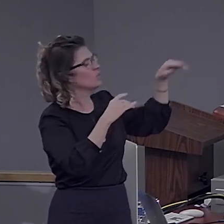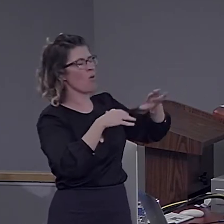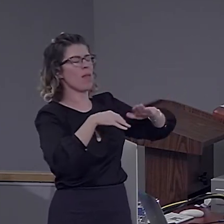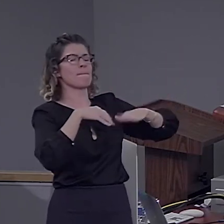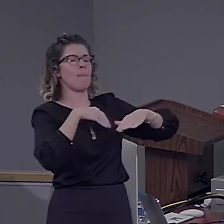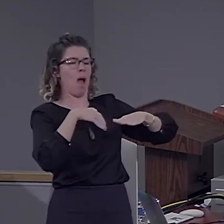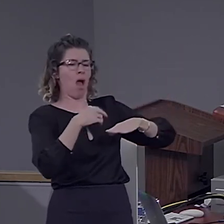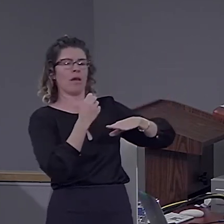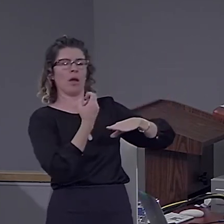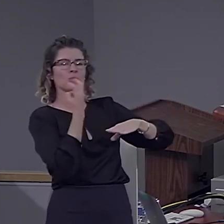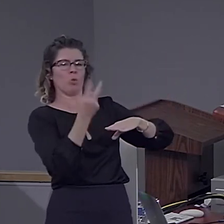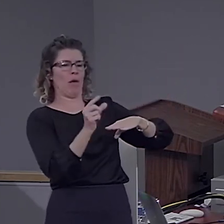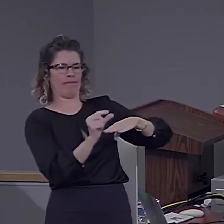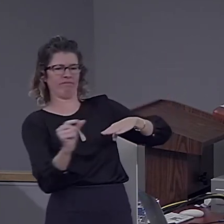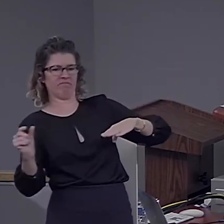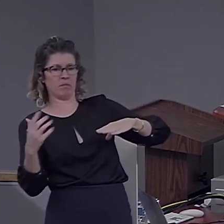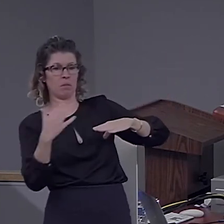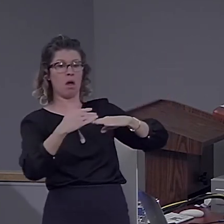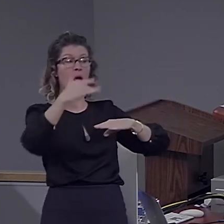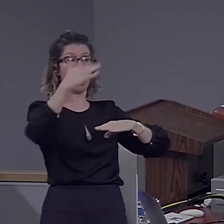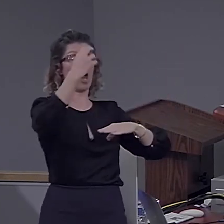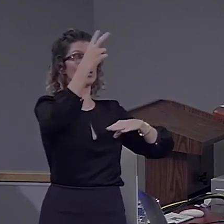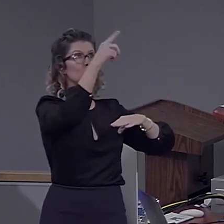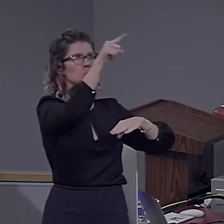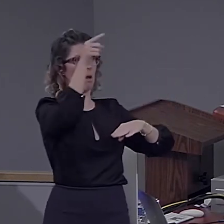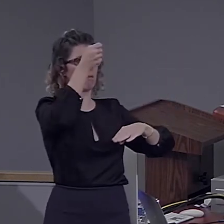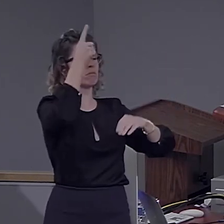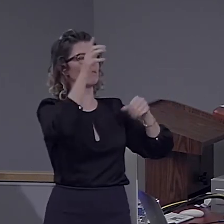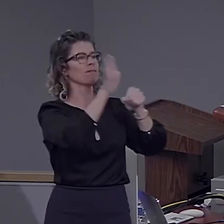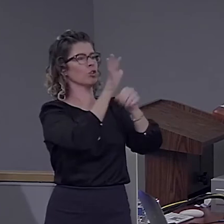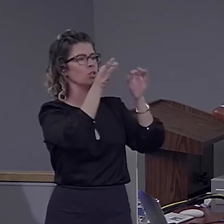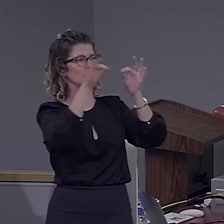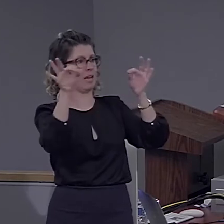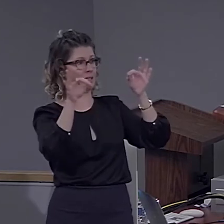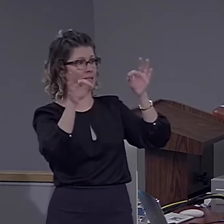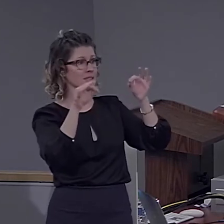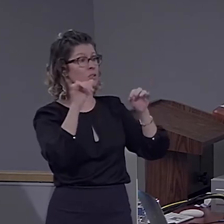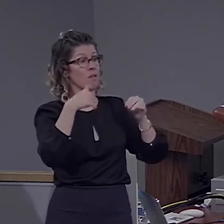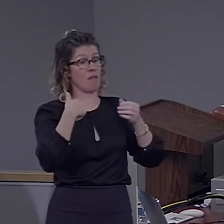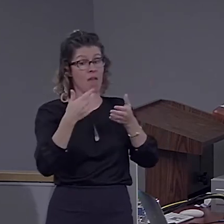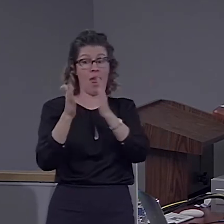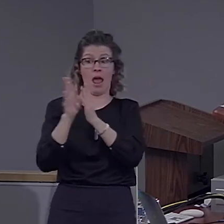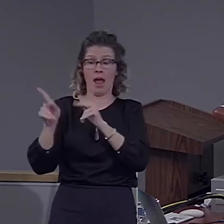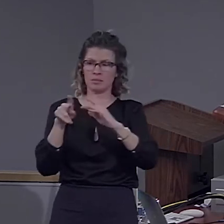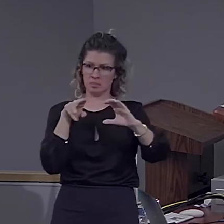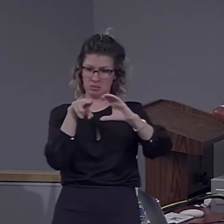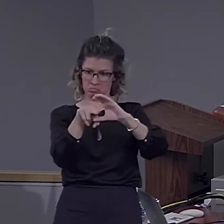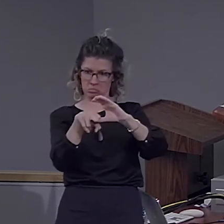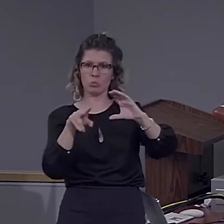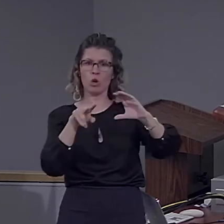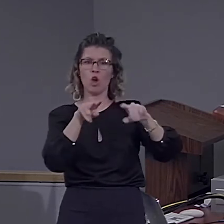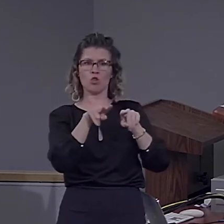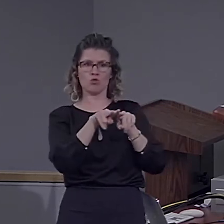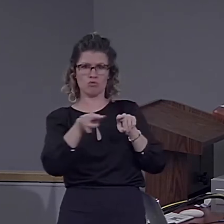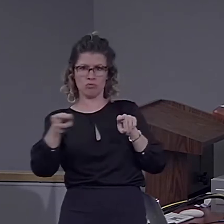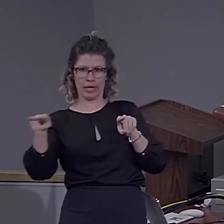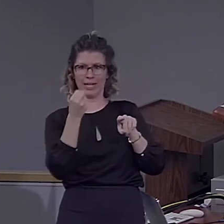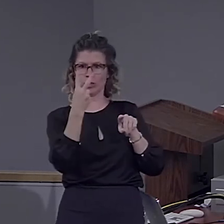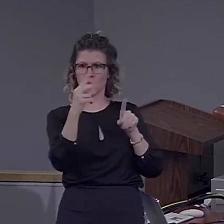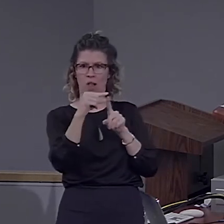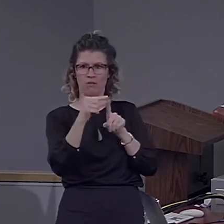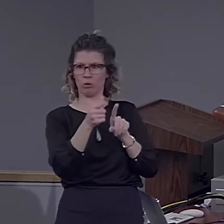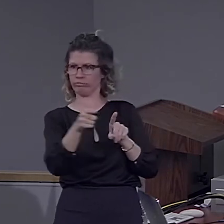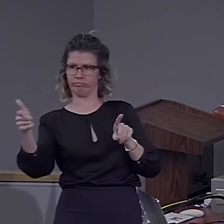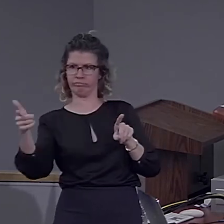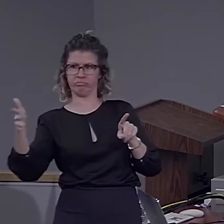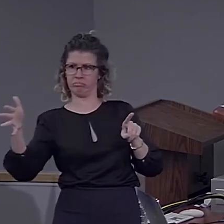And so, what we did was we scanned subjects while they were seeing this, and found that the whole network of areas in the left hemisphere,